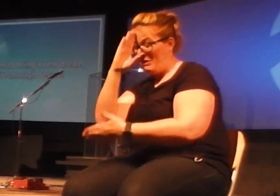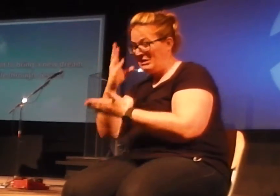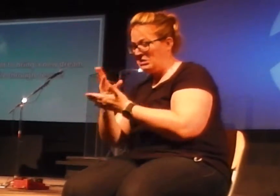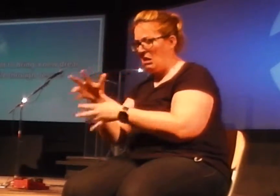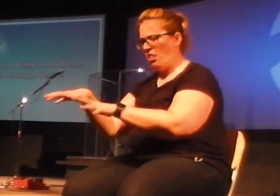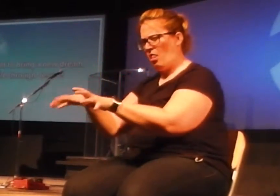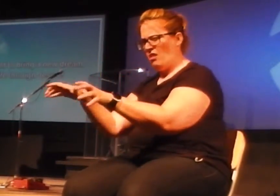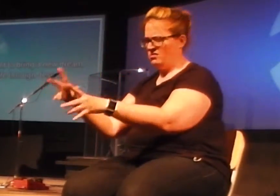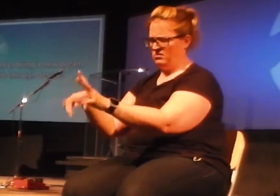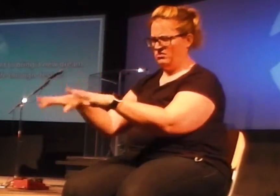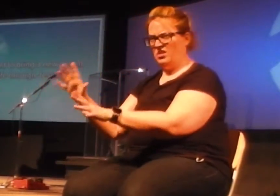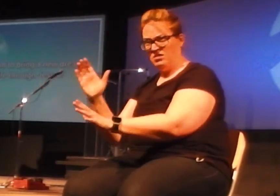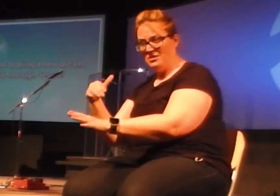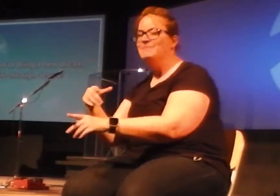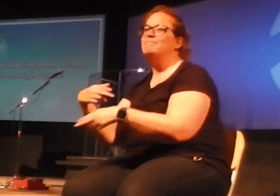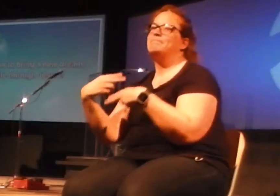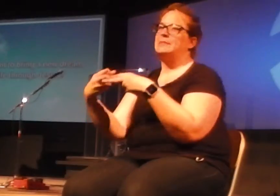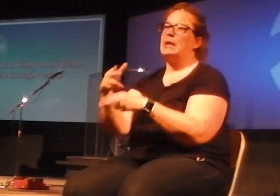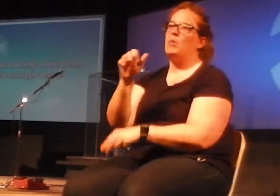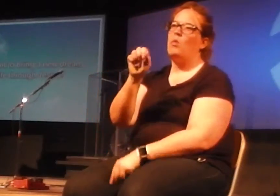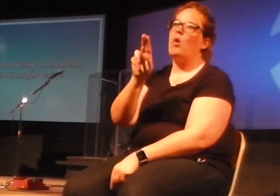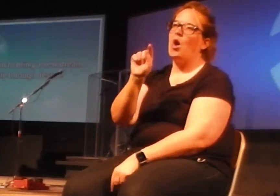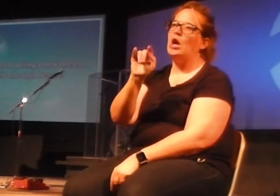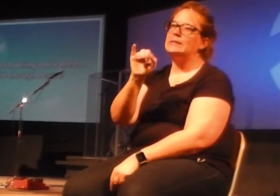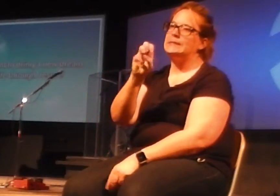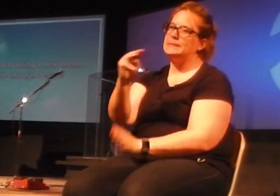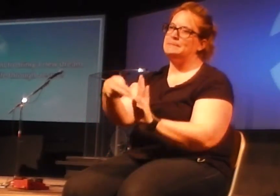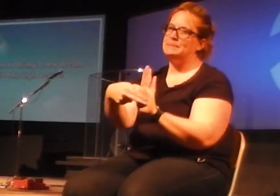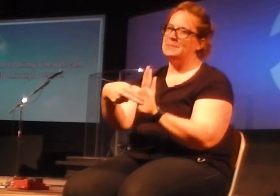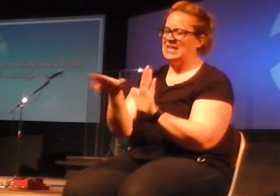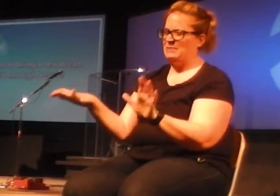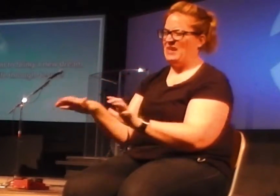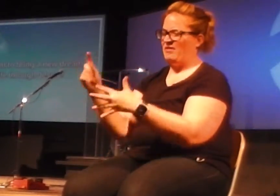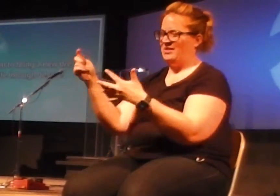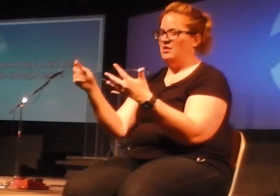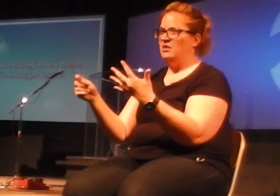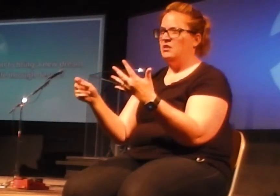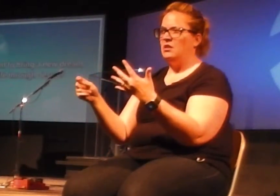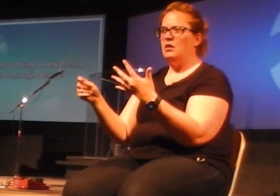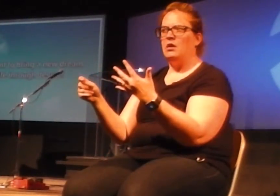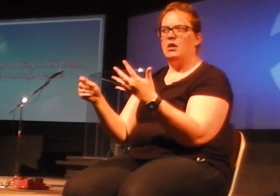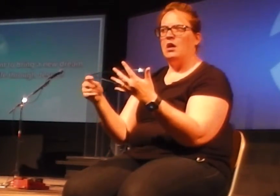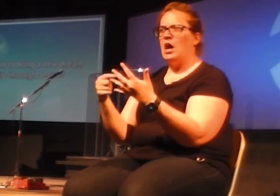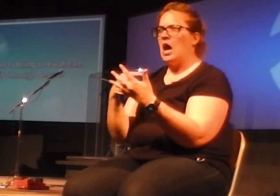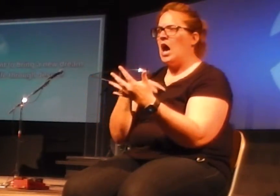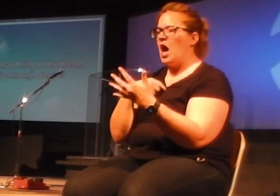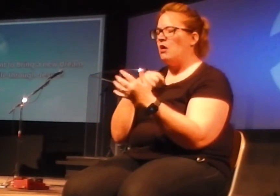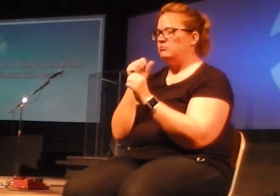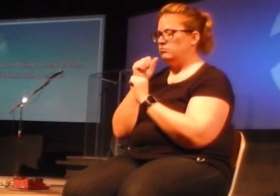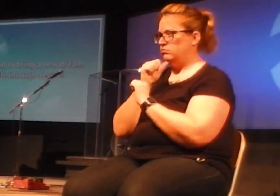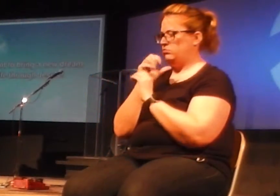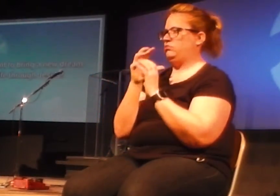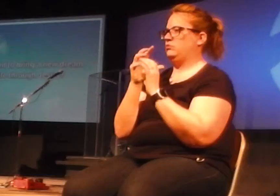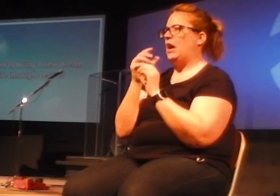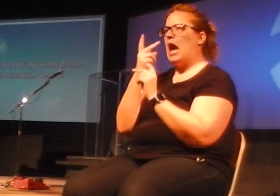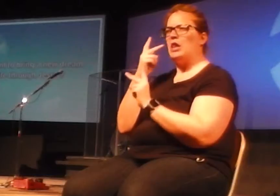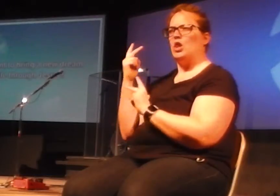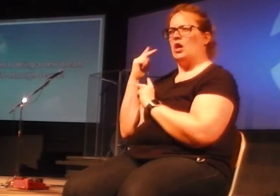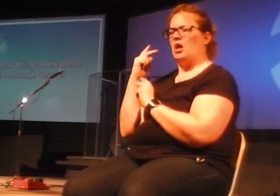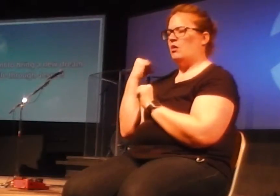with our two-year-old son and what some of the behavior was. And I distinctly have this memory. I literally remember getting up to leave and thinking to myself, we